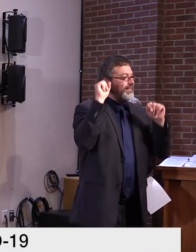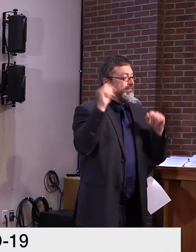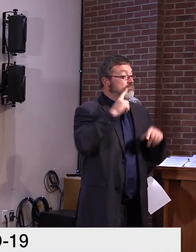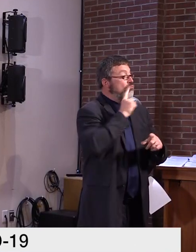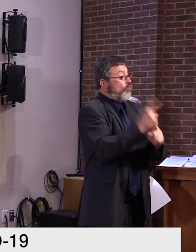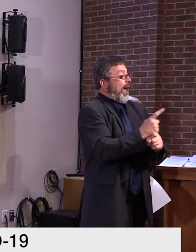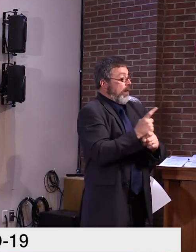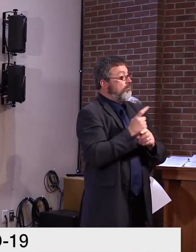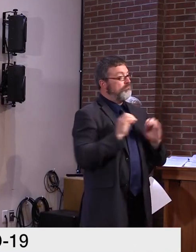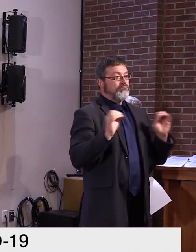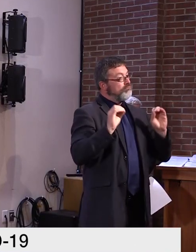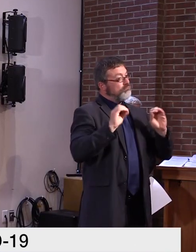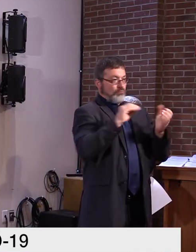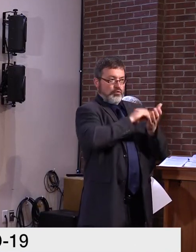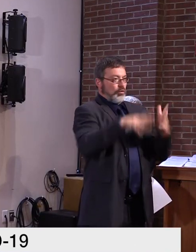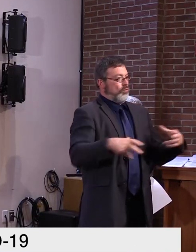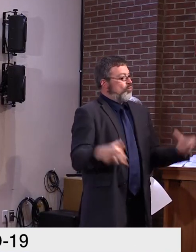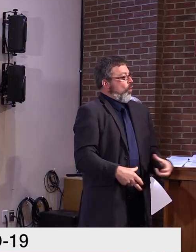classes.